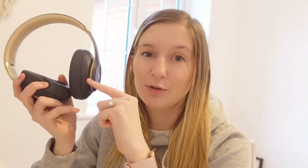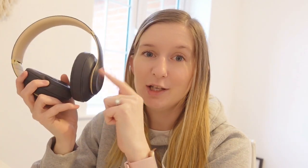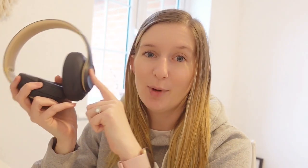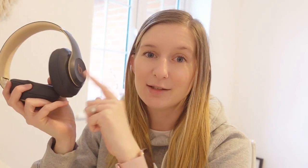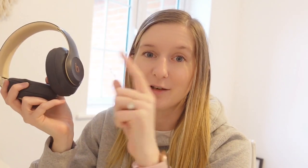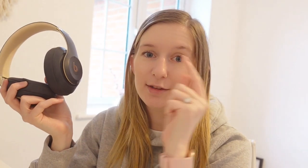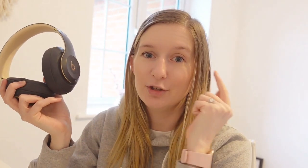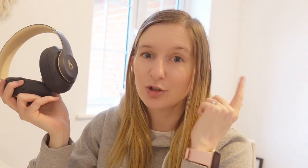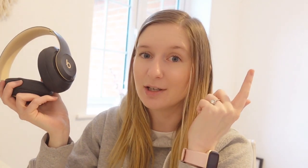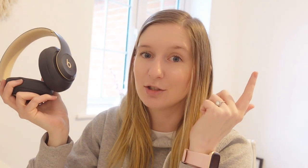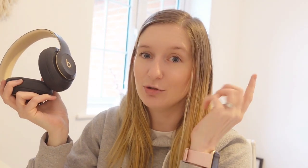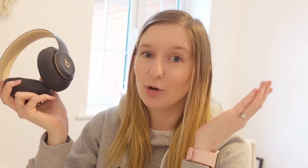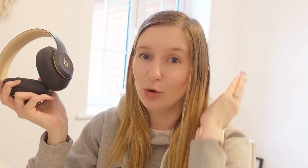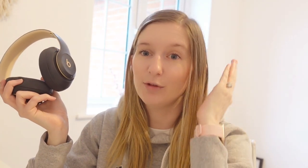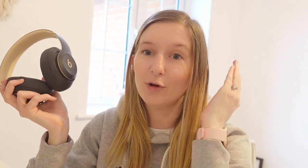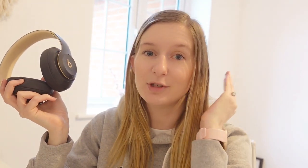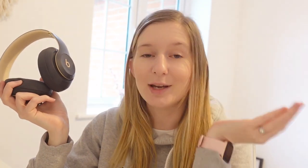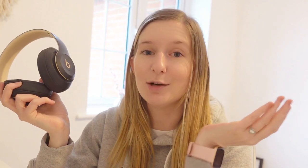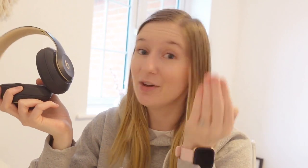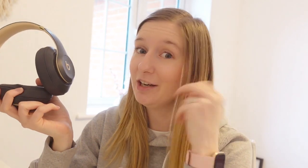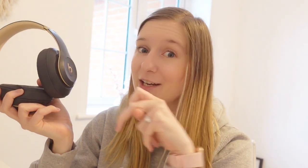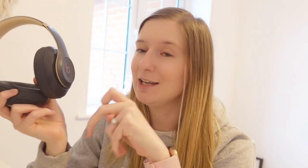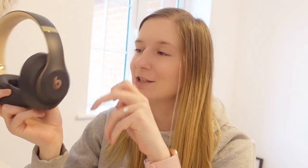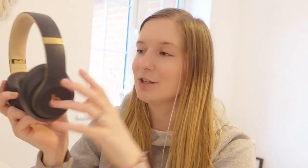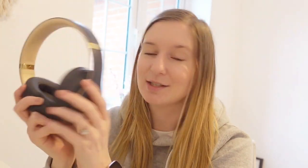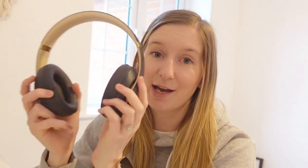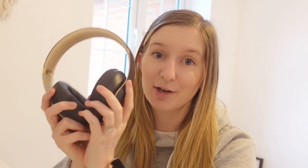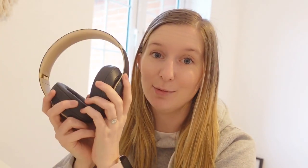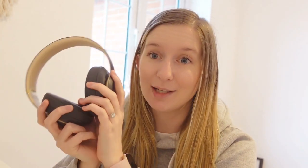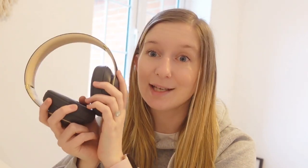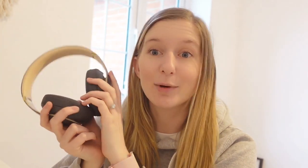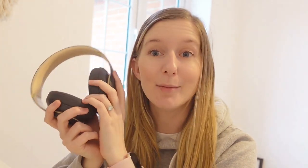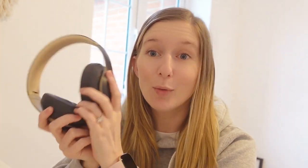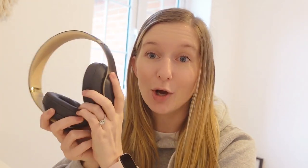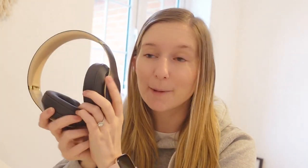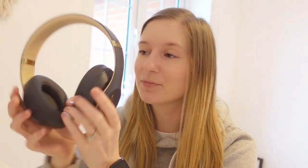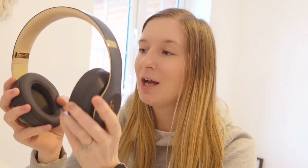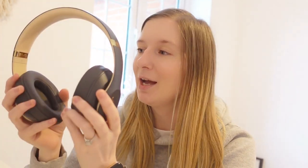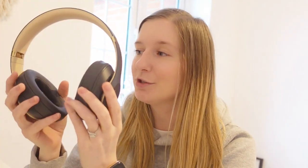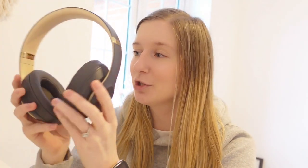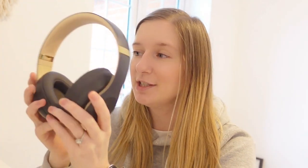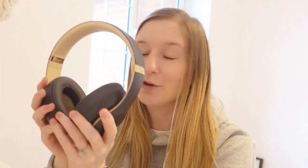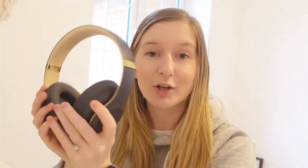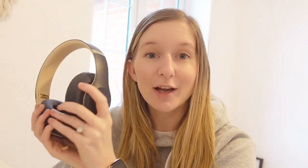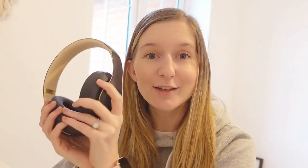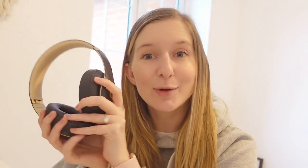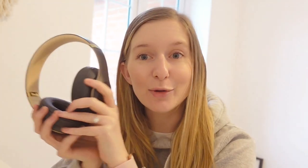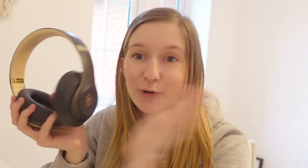is better than trying to hold a phone to my ear with a hearing aid and so this is how I communicate when I'm at work and so I just need to phone a client so I thought